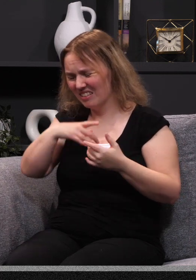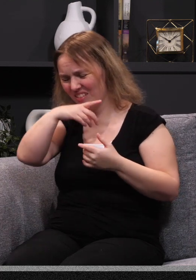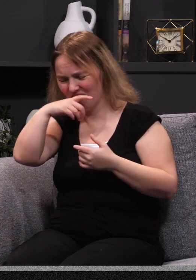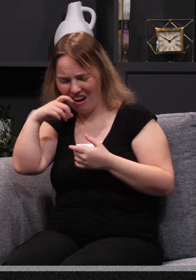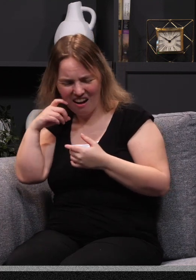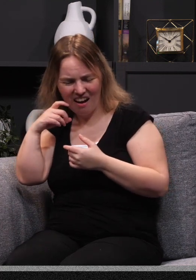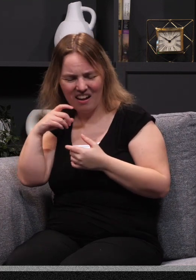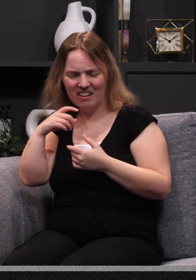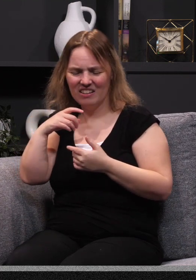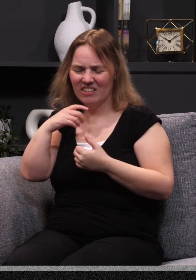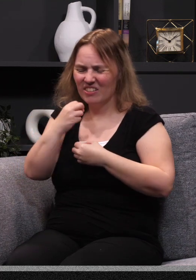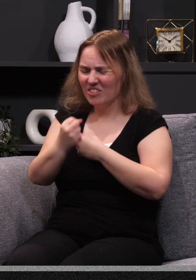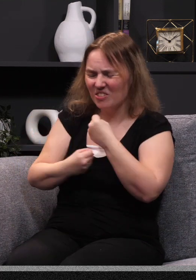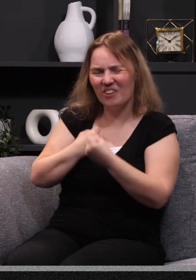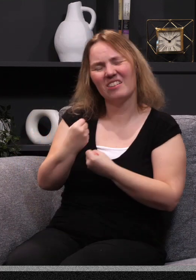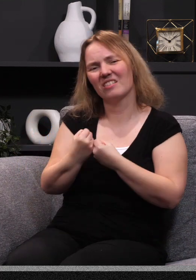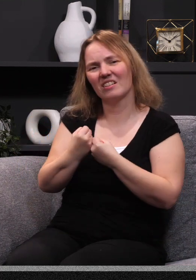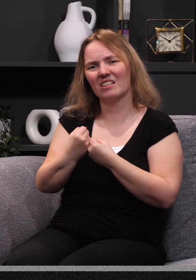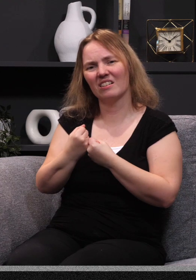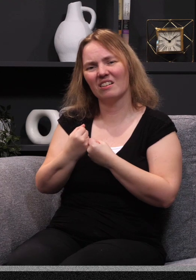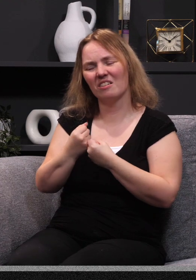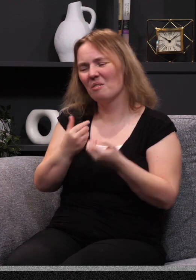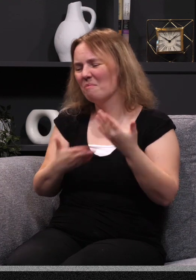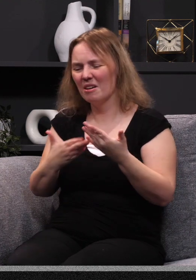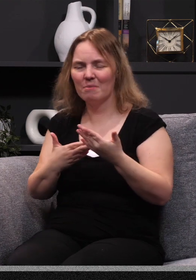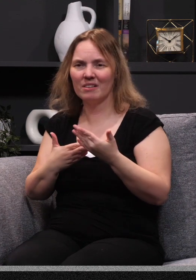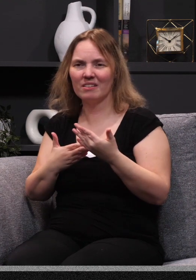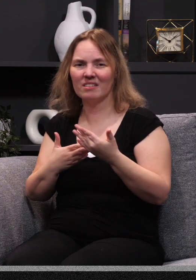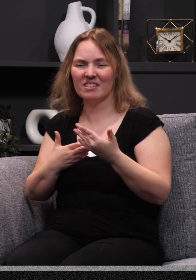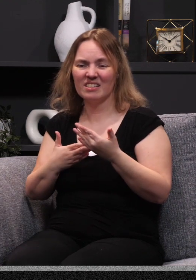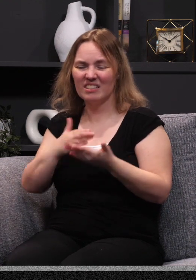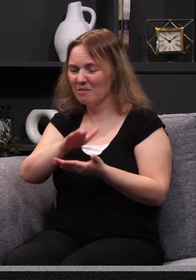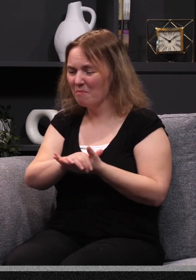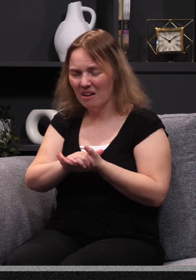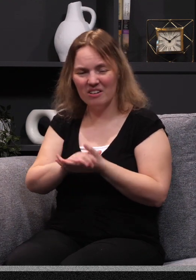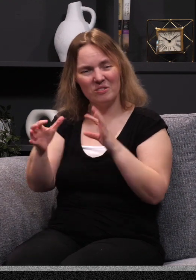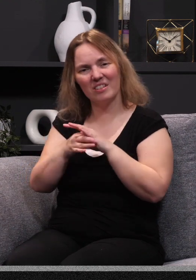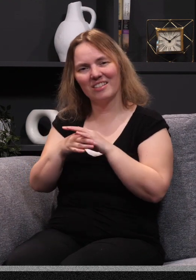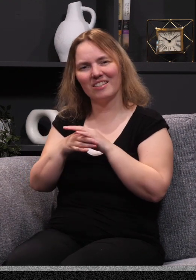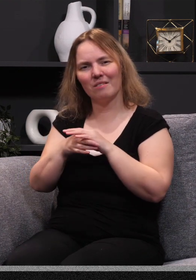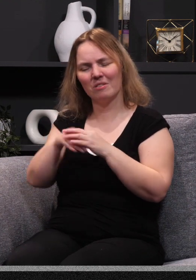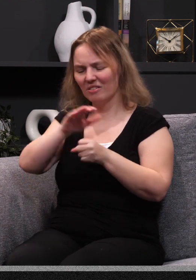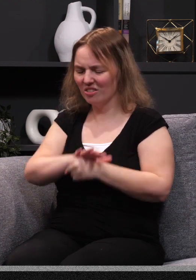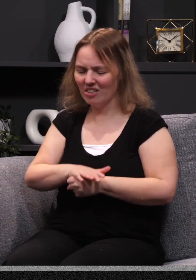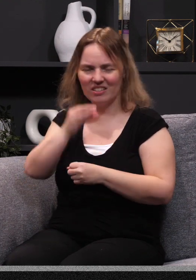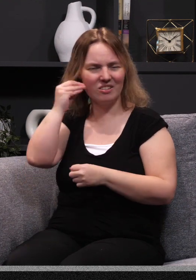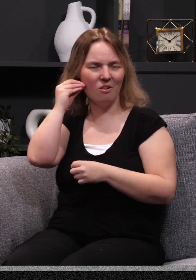dry. Or maybe you're a place that you're going through some kind of difficulty. Or maybe you're going through something in your marriage relationship, or